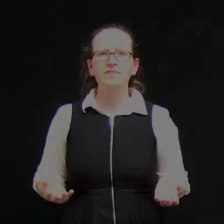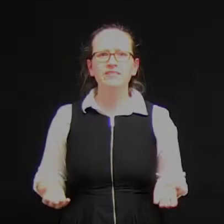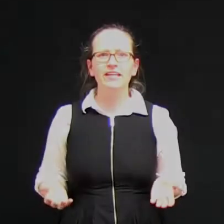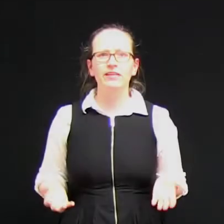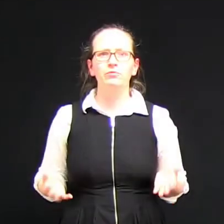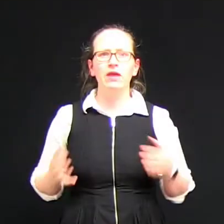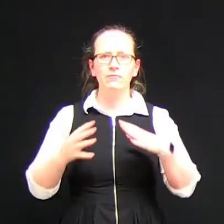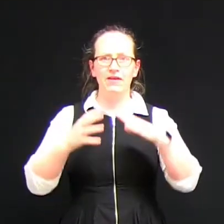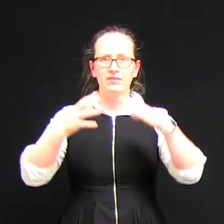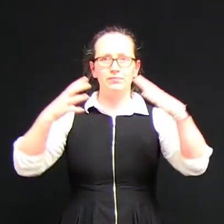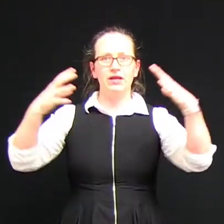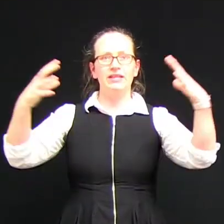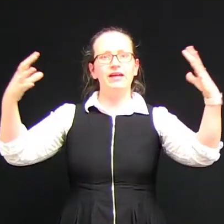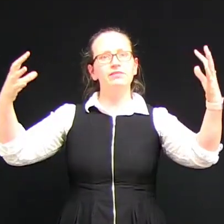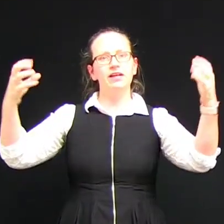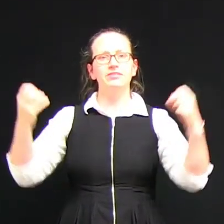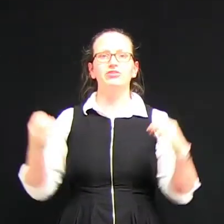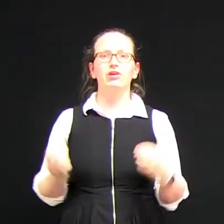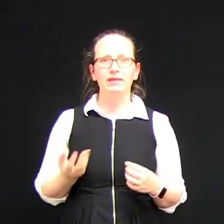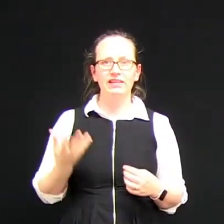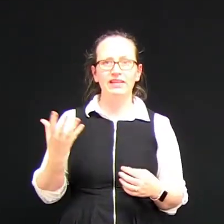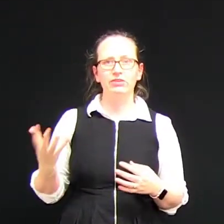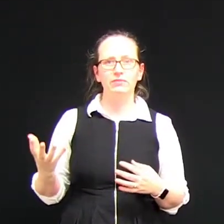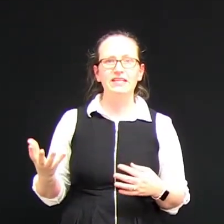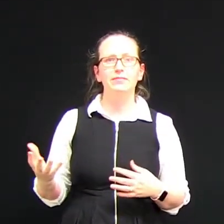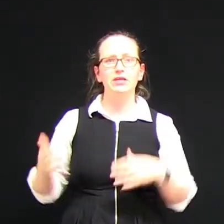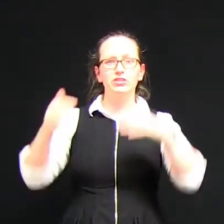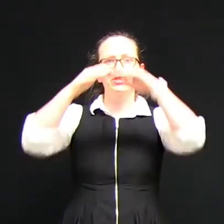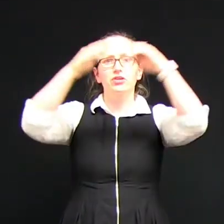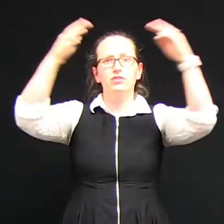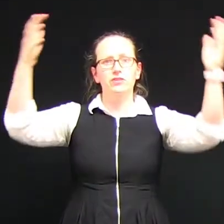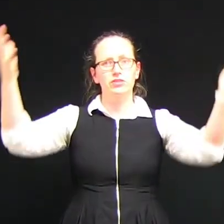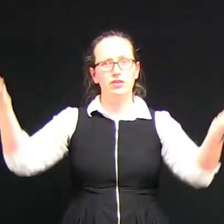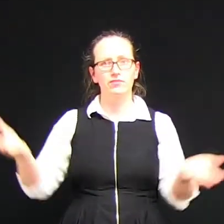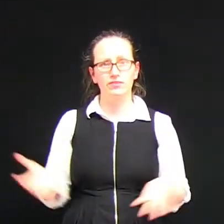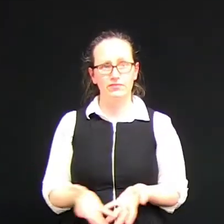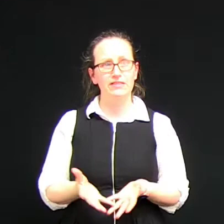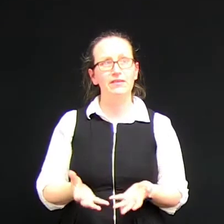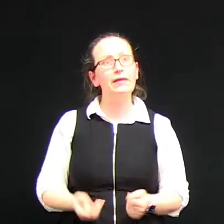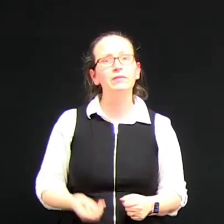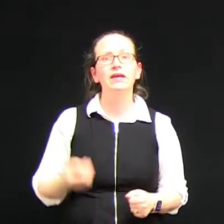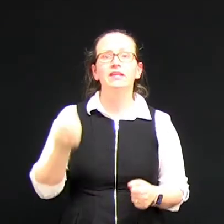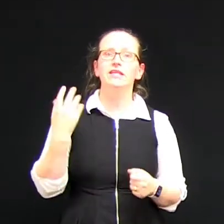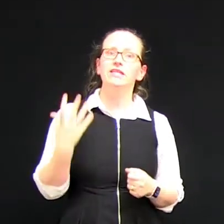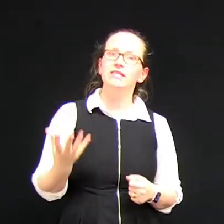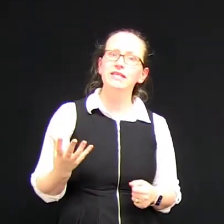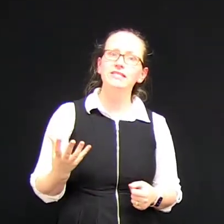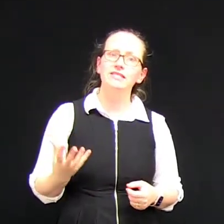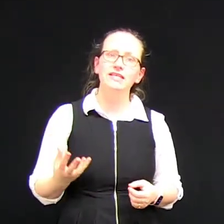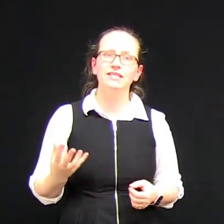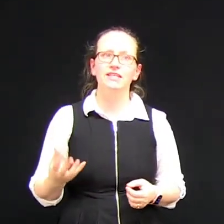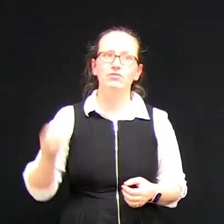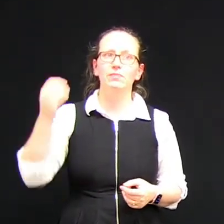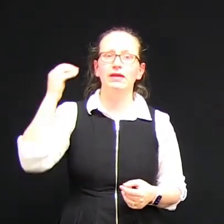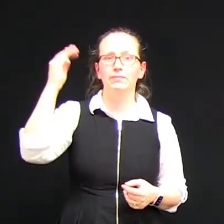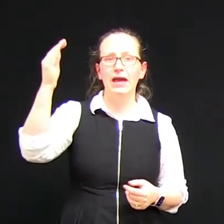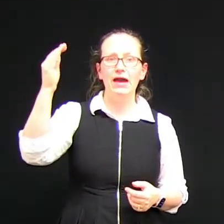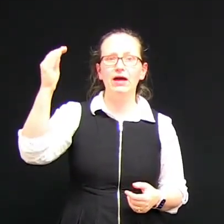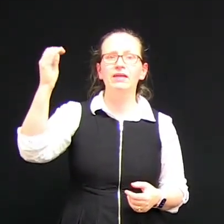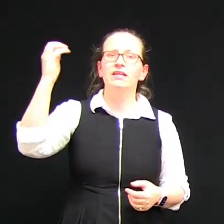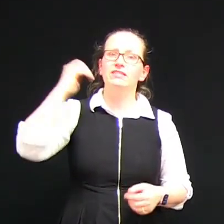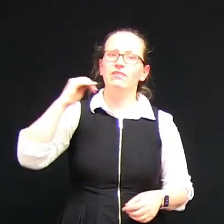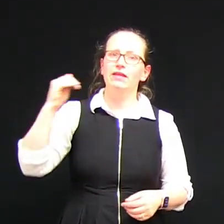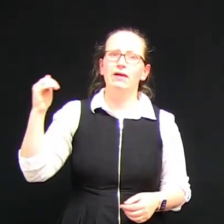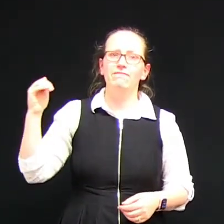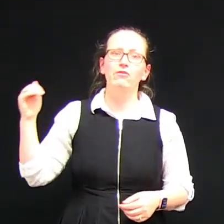So we've seen when waves spread out isotropically in three dimensions over the surface of a sphere, the intensity is given by the